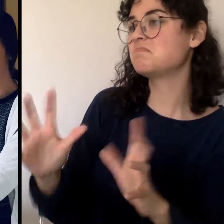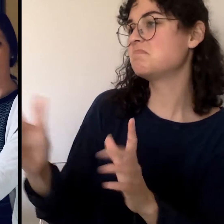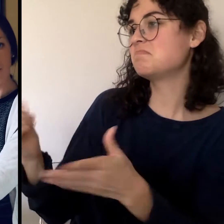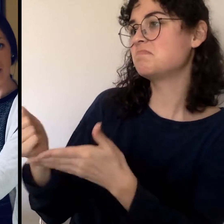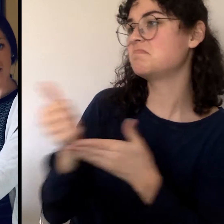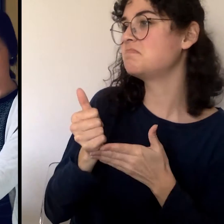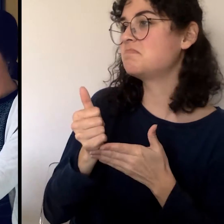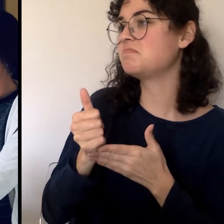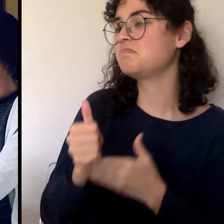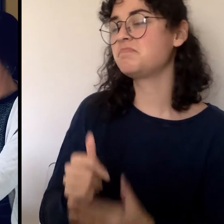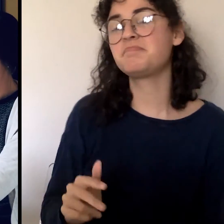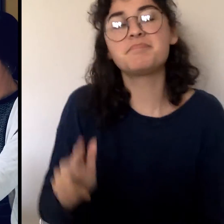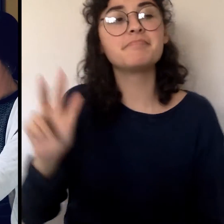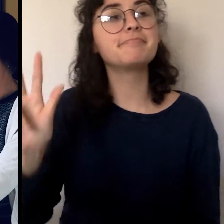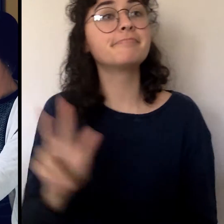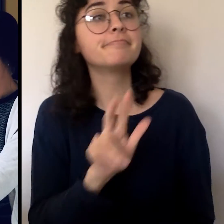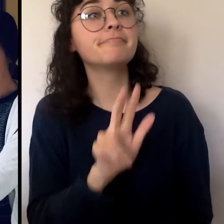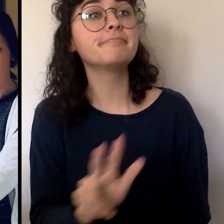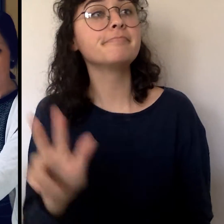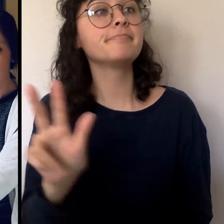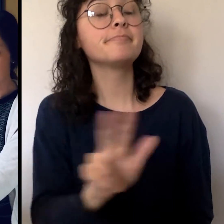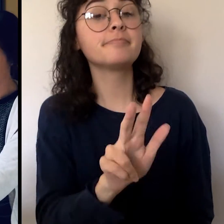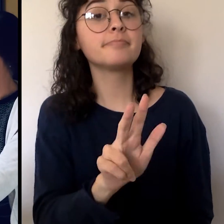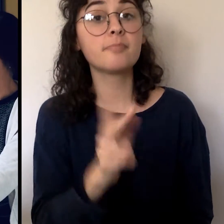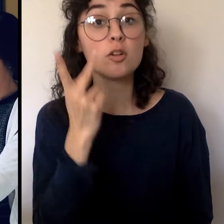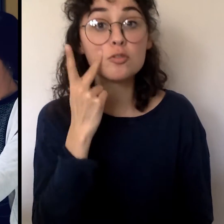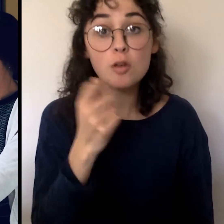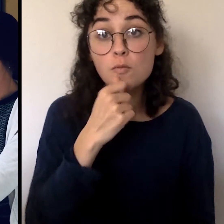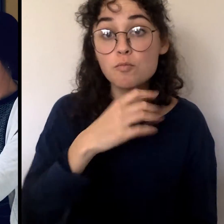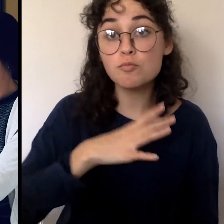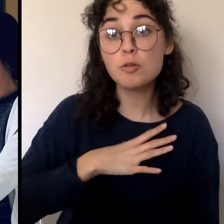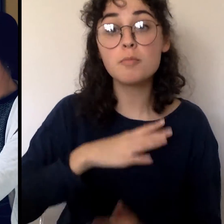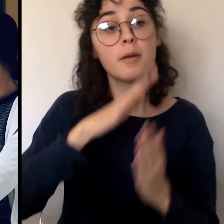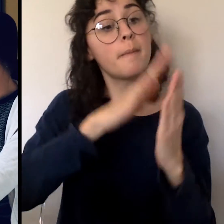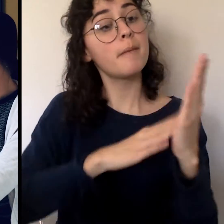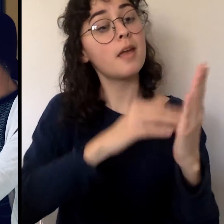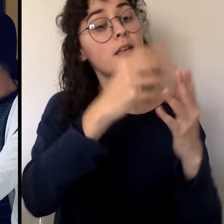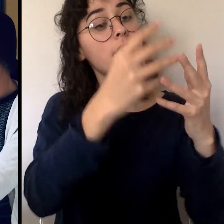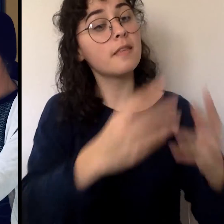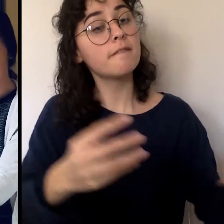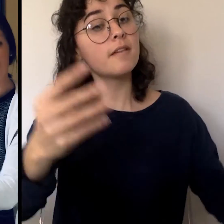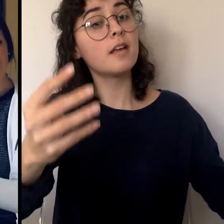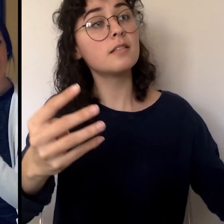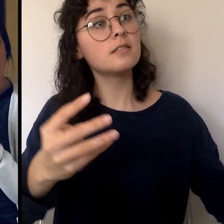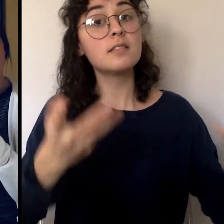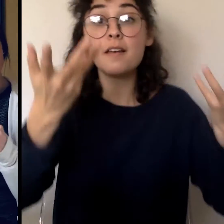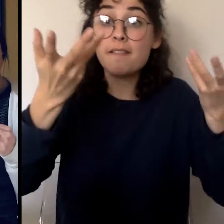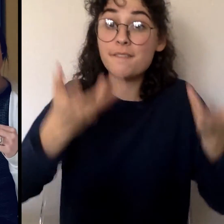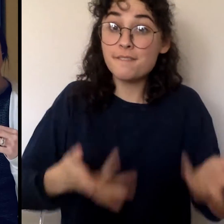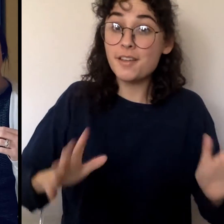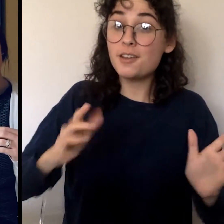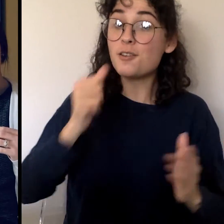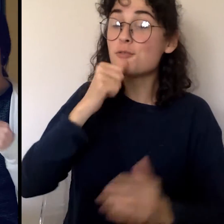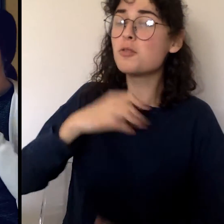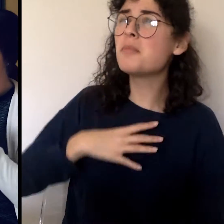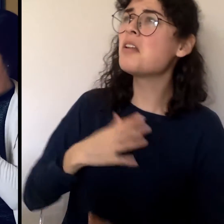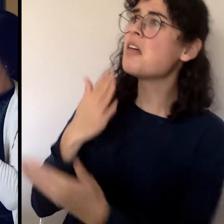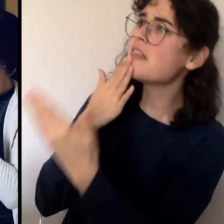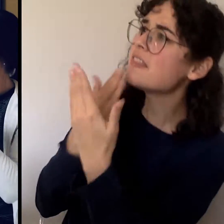a lady painting her fence. We helped her paint. When we finished, she thanked us.